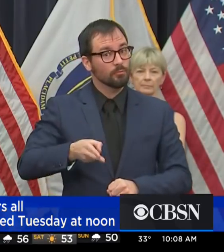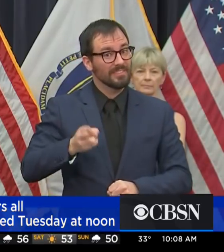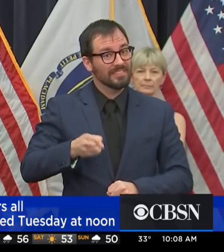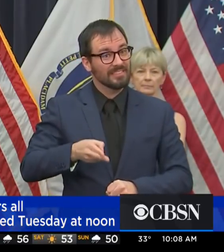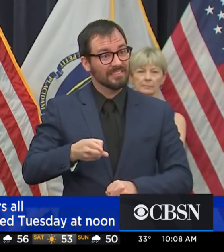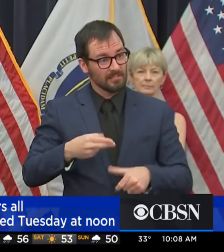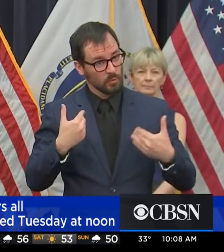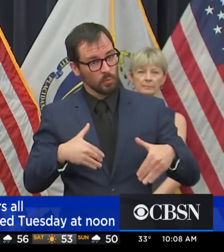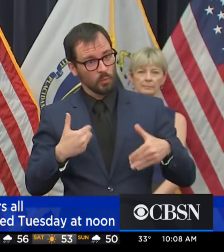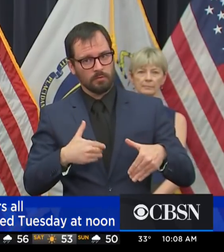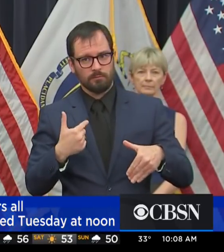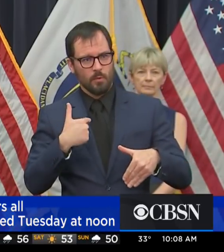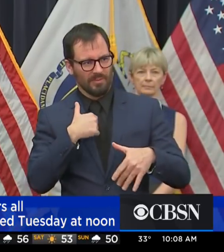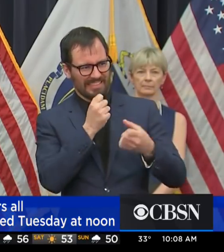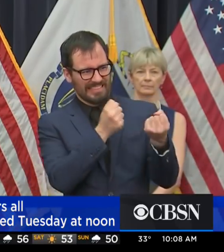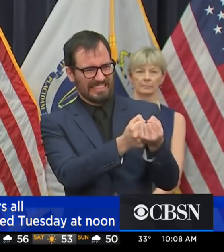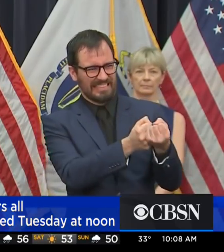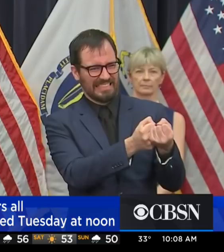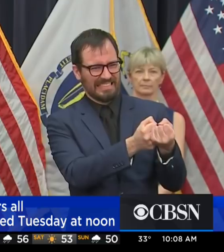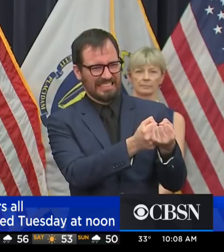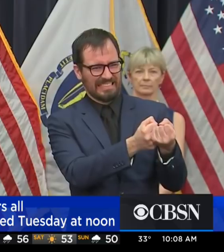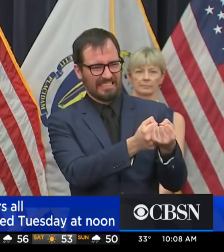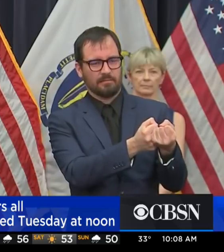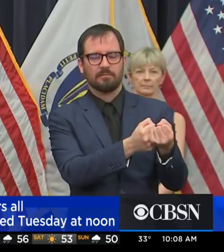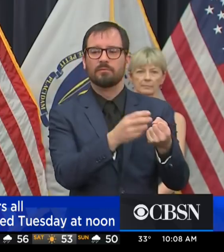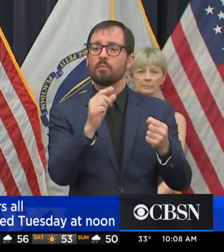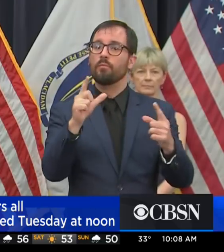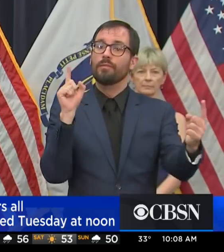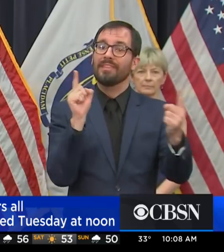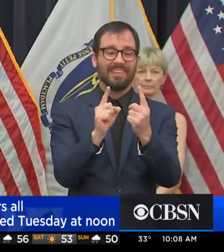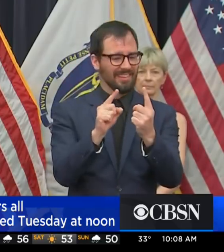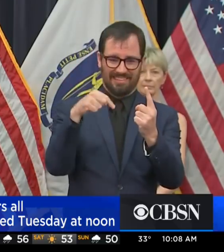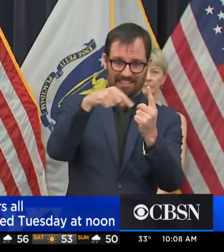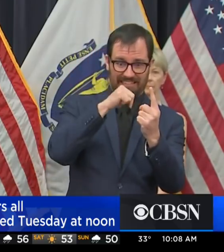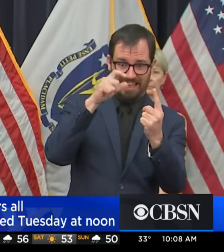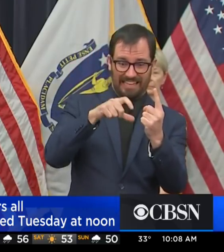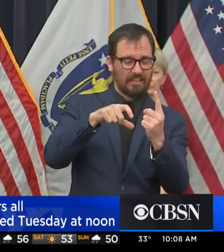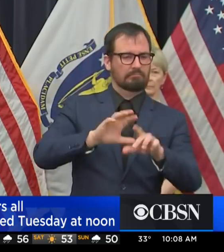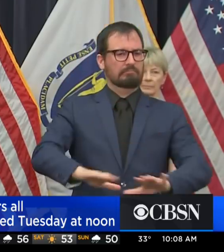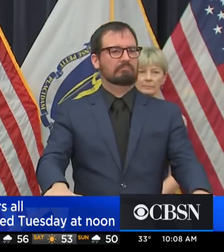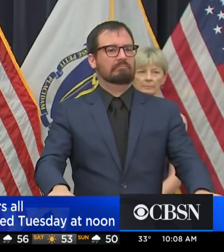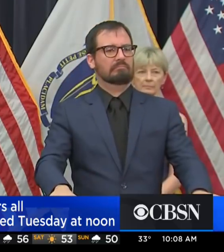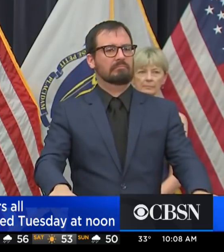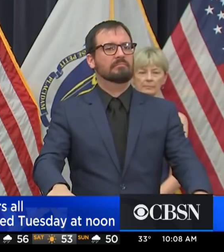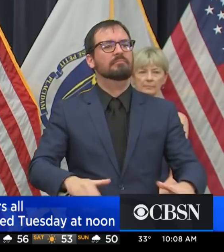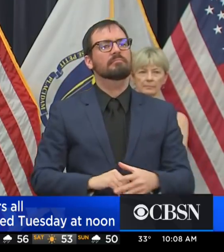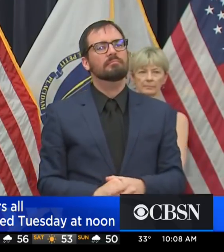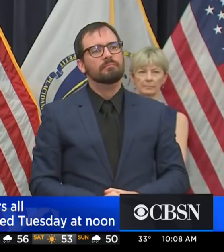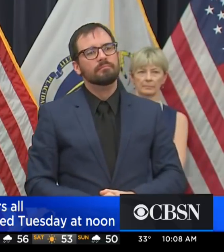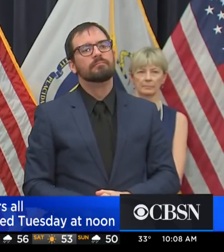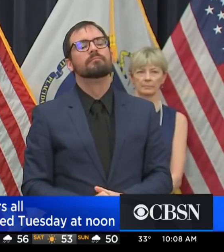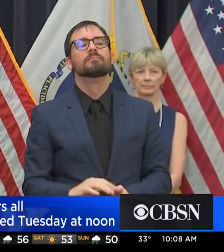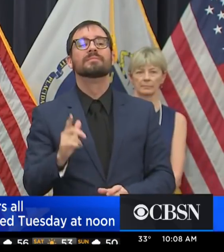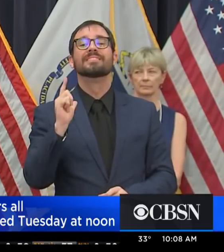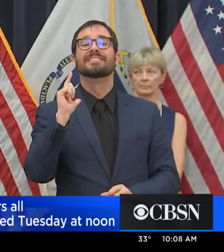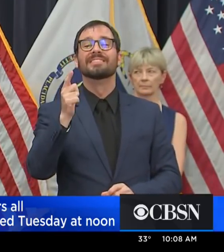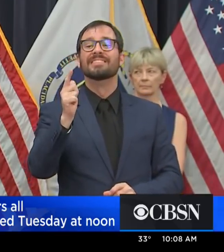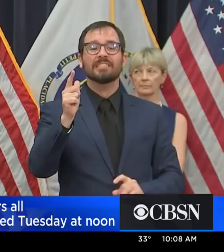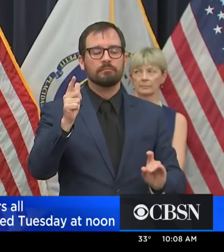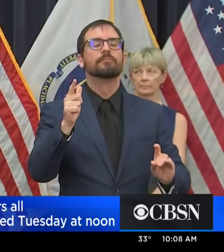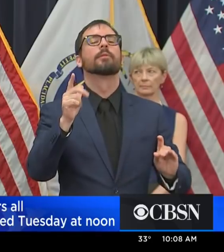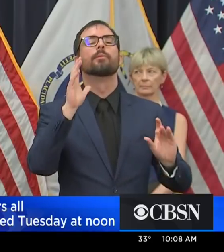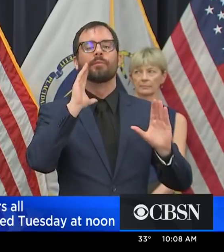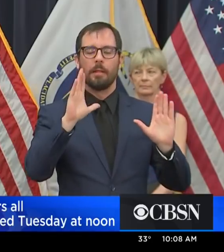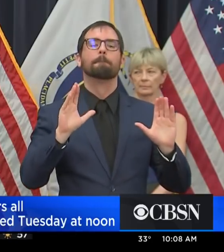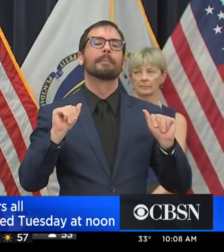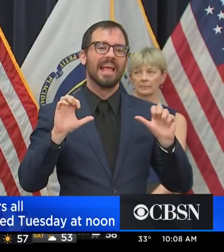and a concerted effort now will help us get back to work and back to school. And we all have a role to